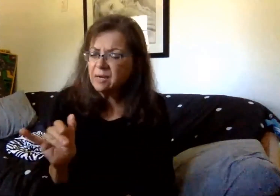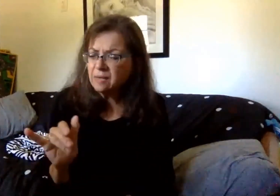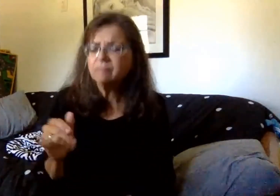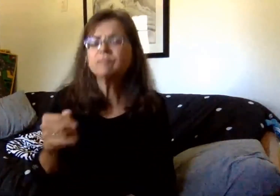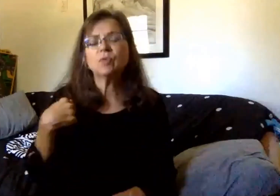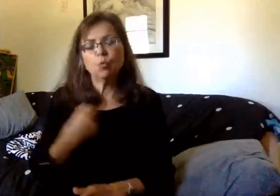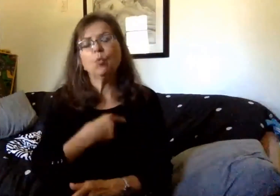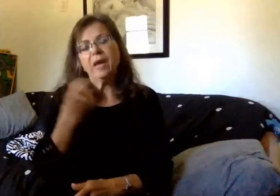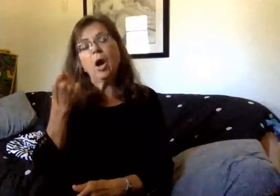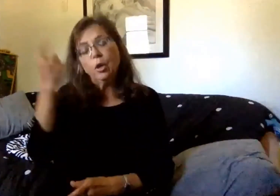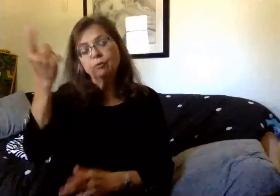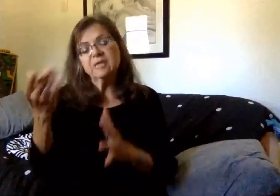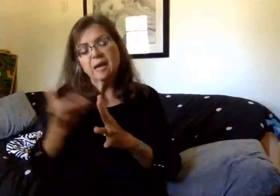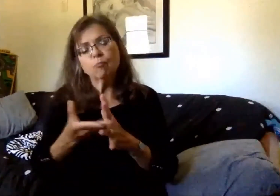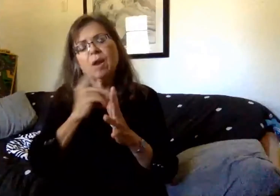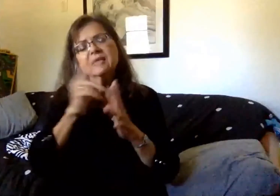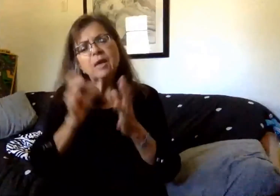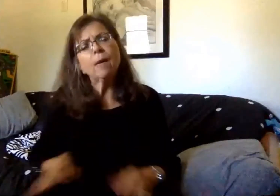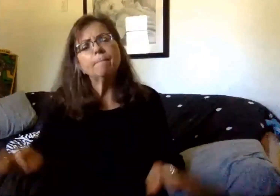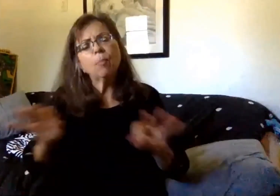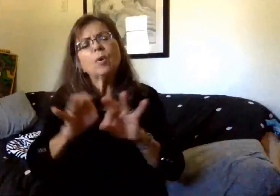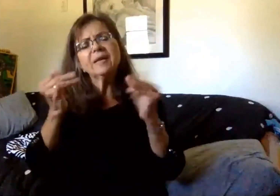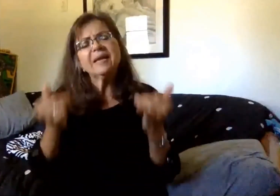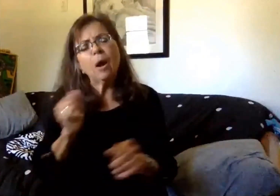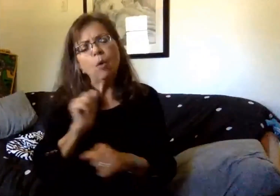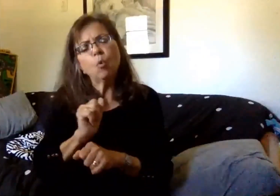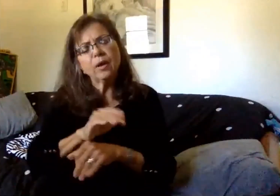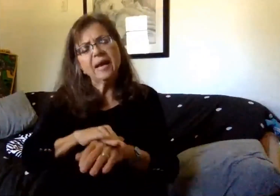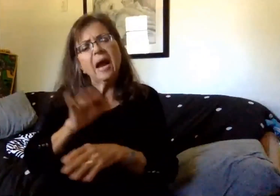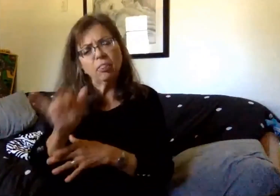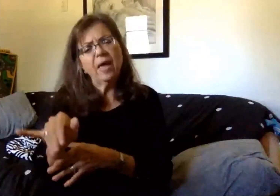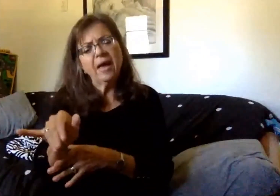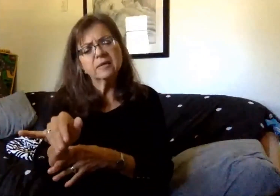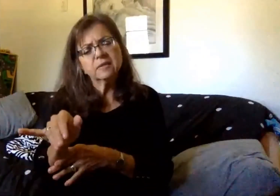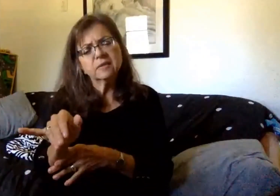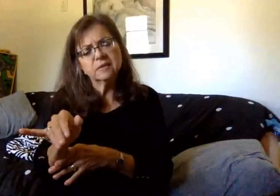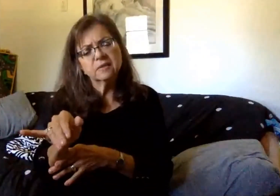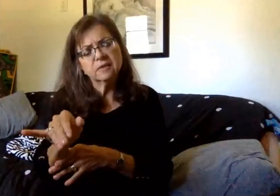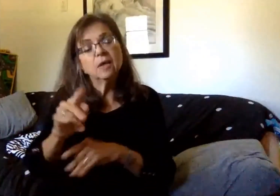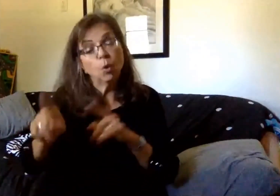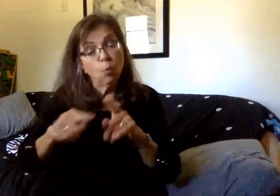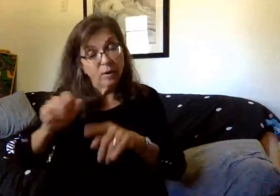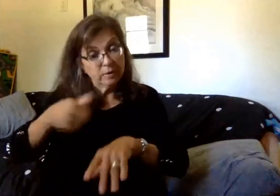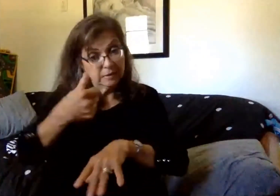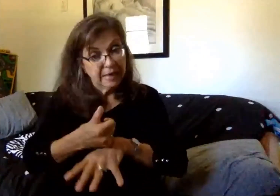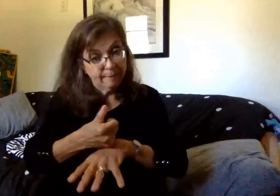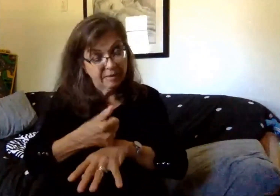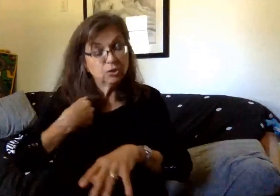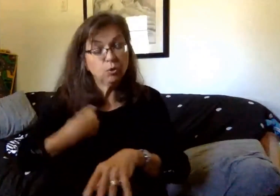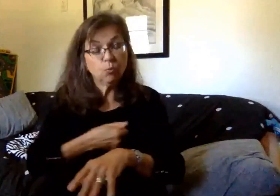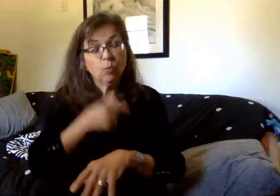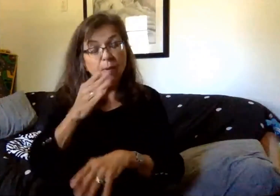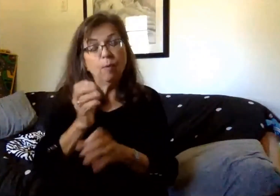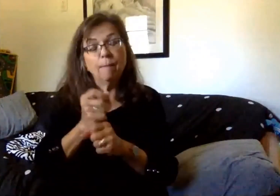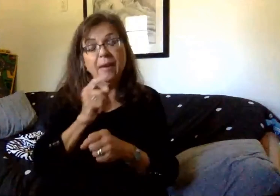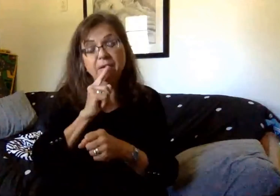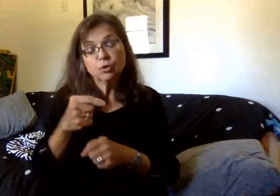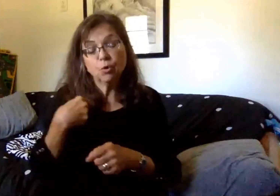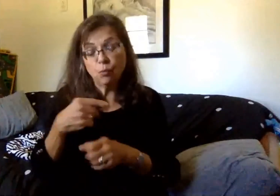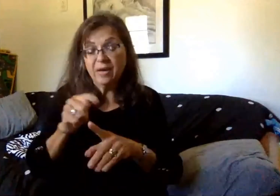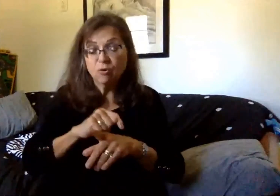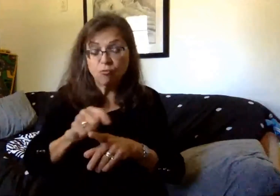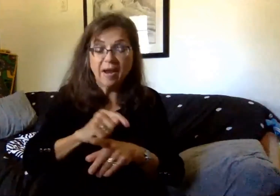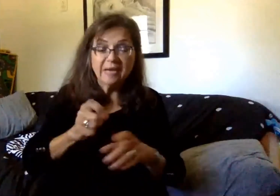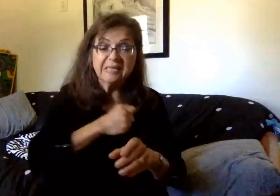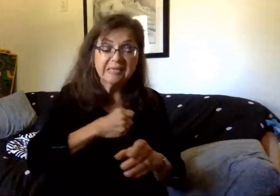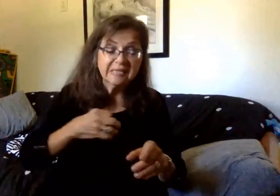mask breaks and are currently working on plans for implementation. Once established, we will make sure we provide training for staff and